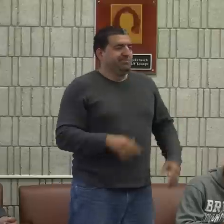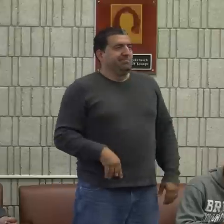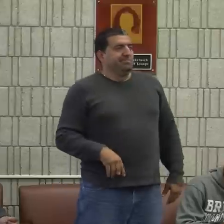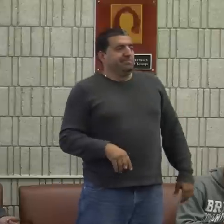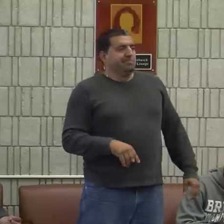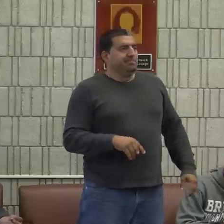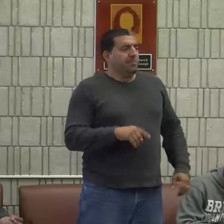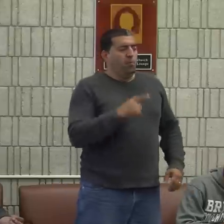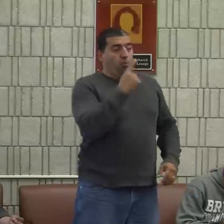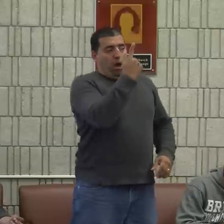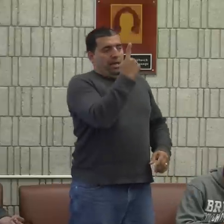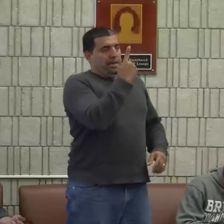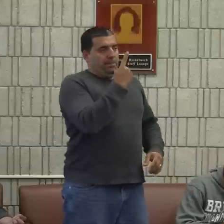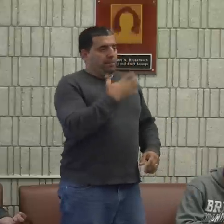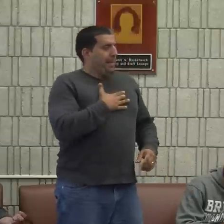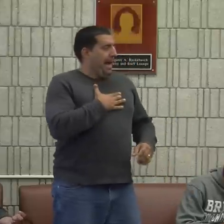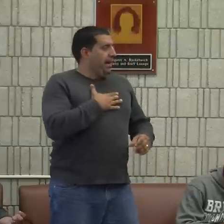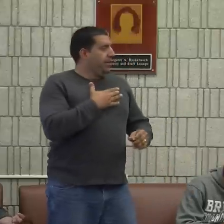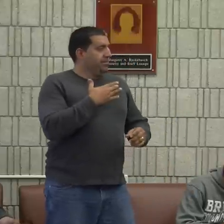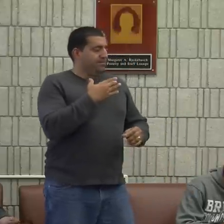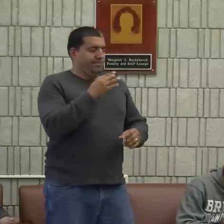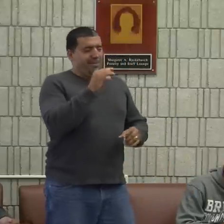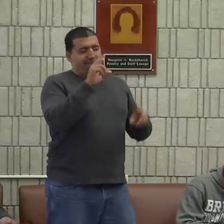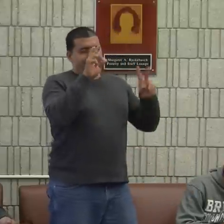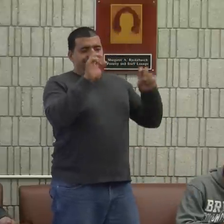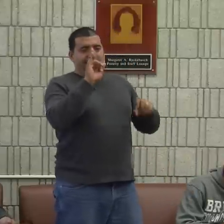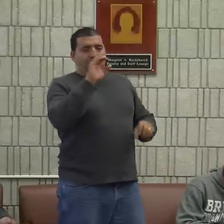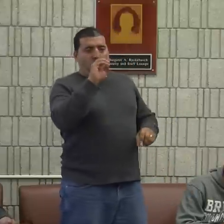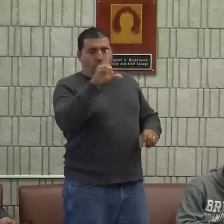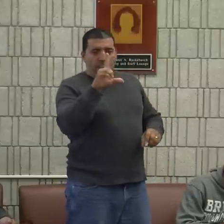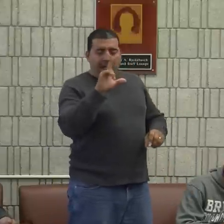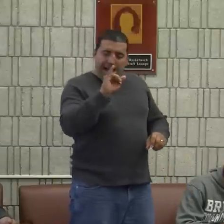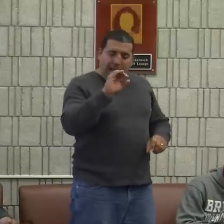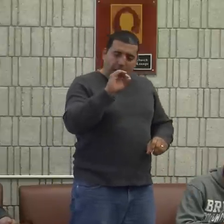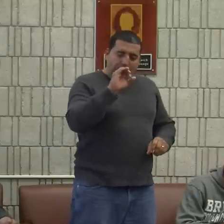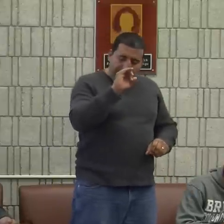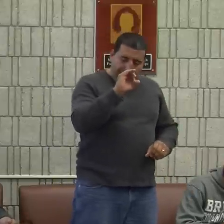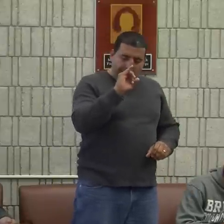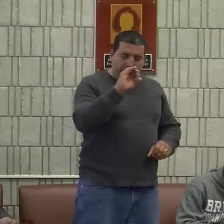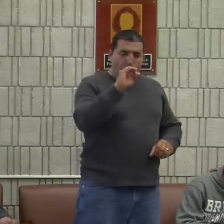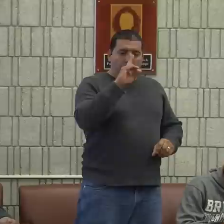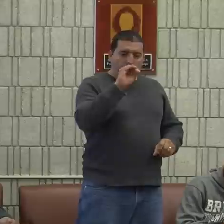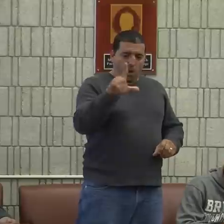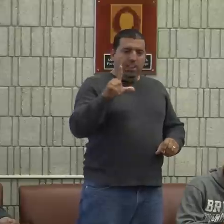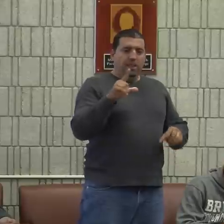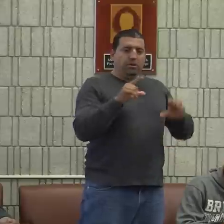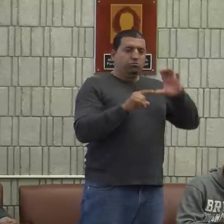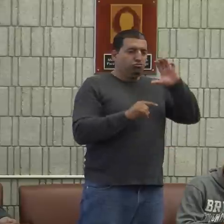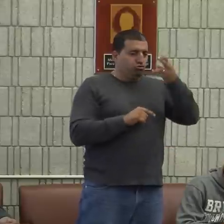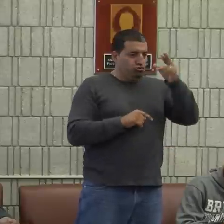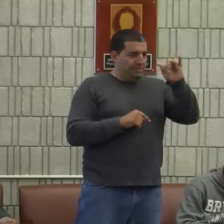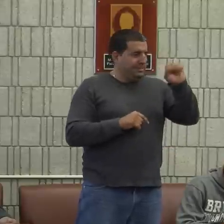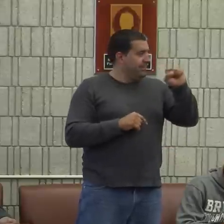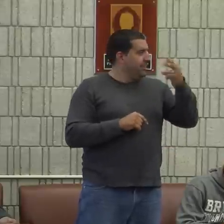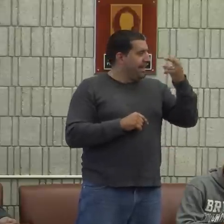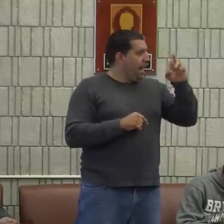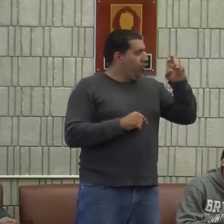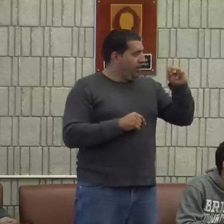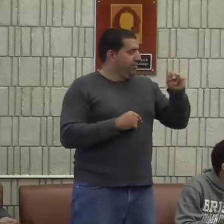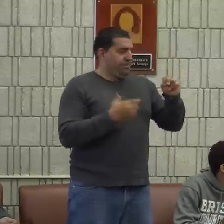them sign language, but I didn't either. There was one idol, this person that I absolutely idolized. His name was Chris